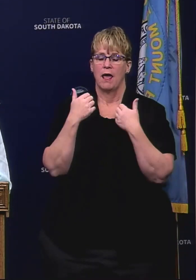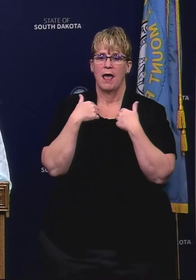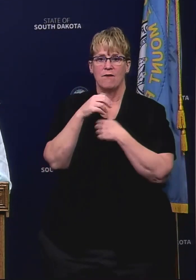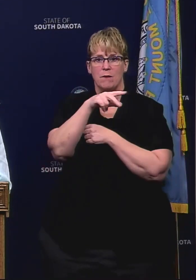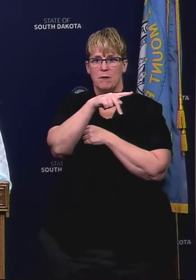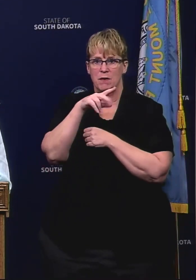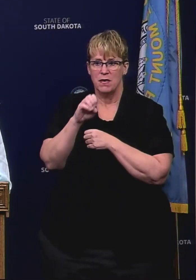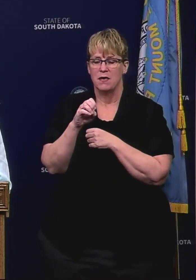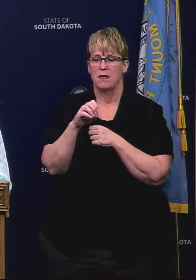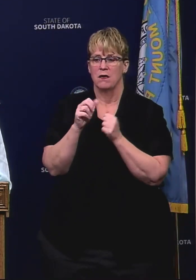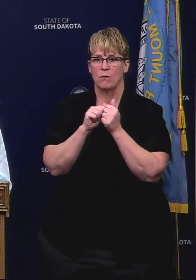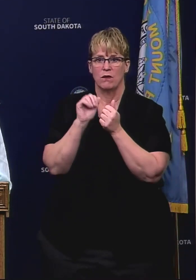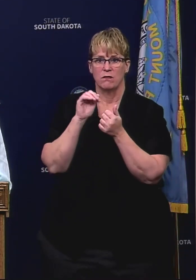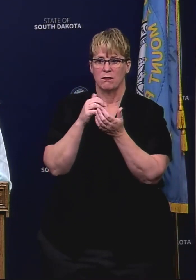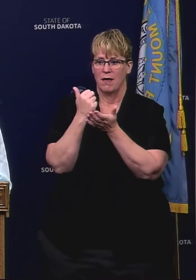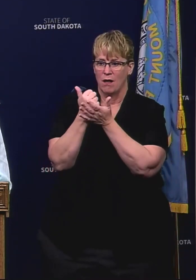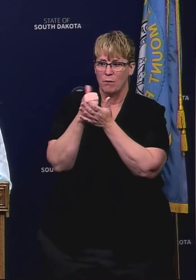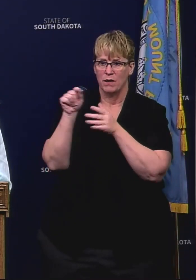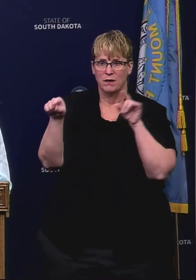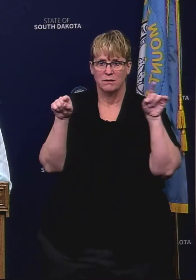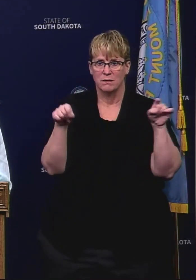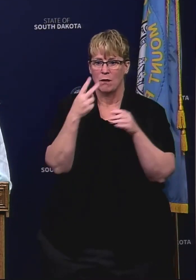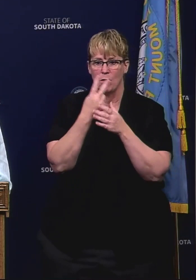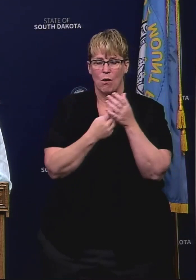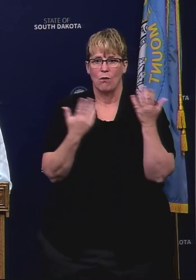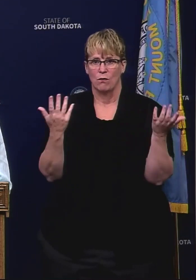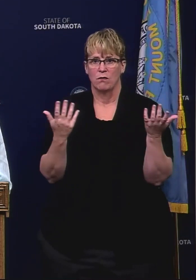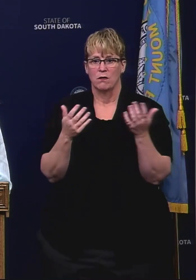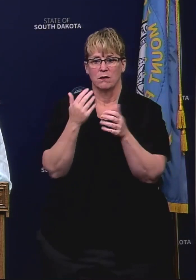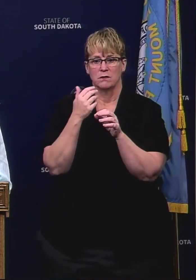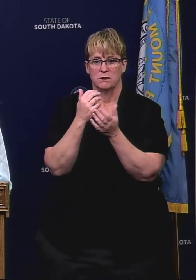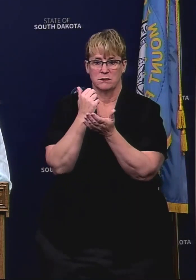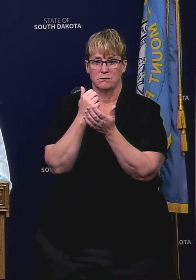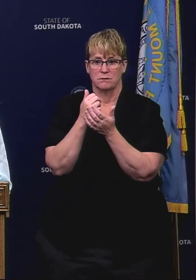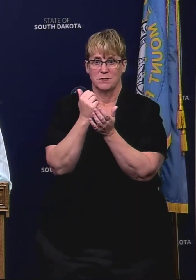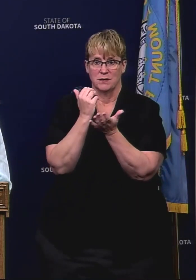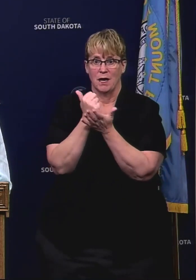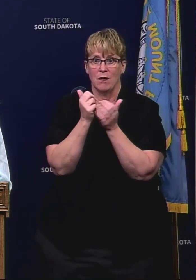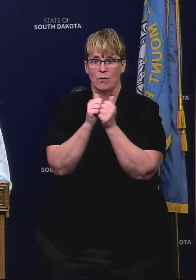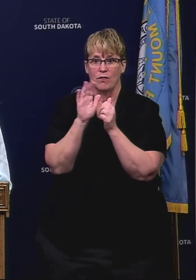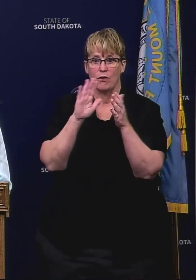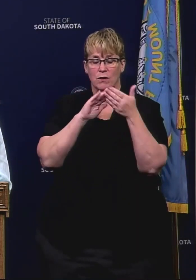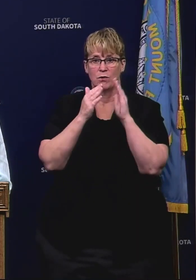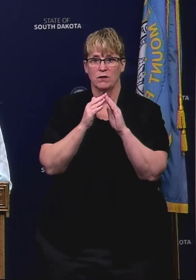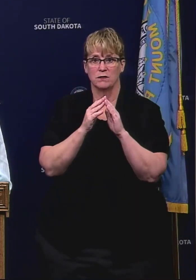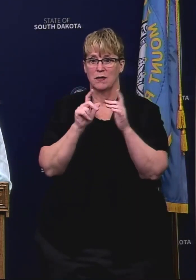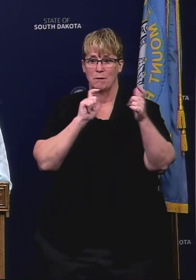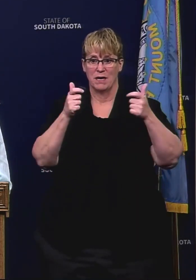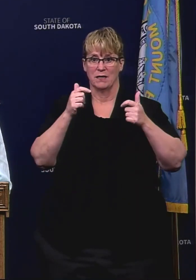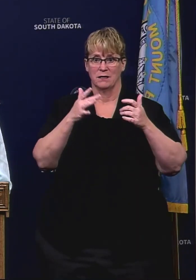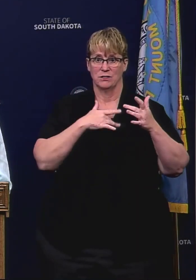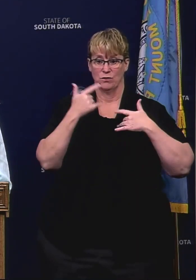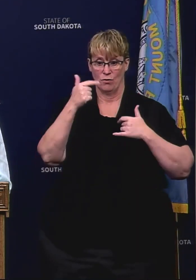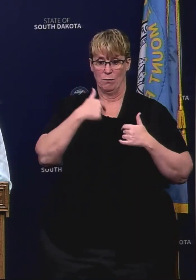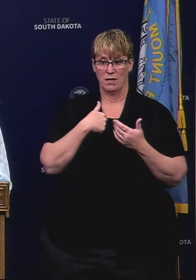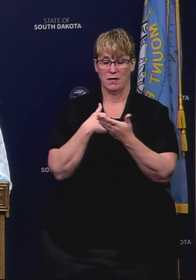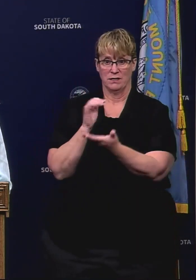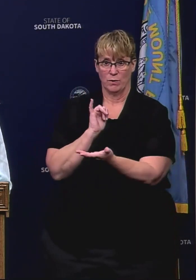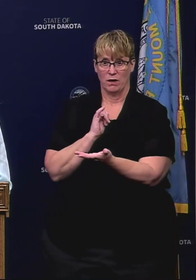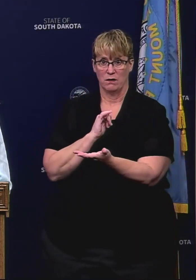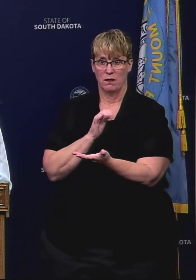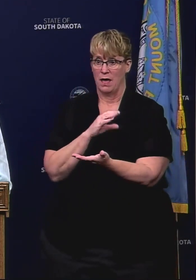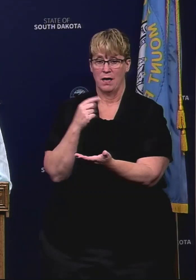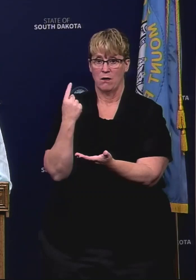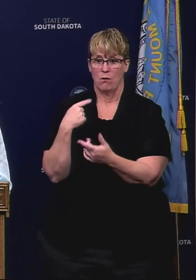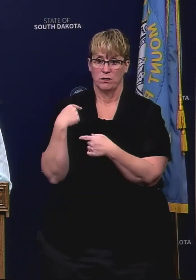PPE and getting other resources that they might need to prepare their communities so it's a big concern for me as well and always